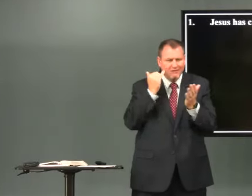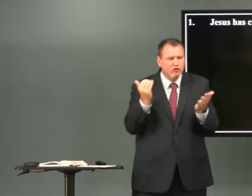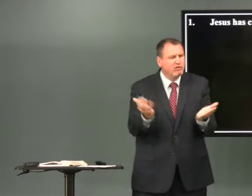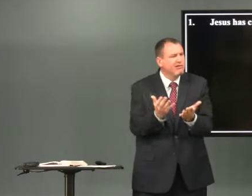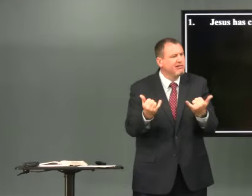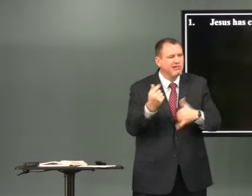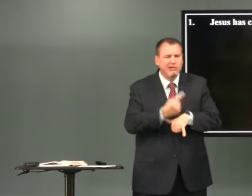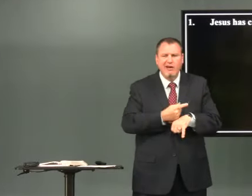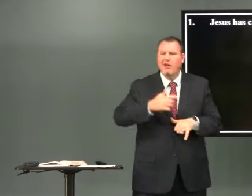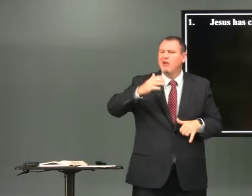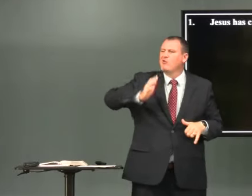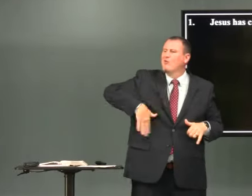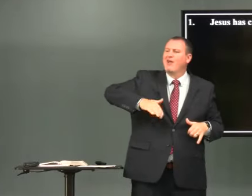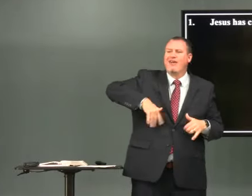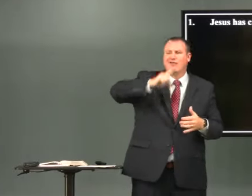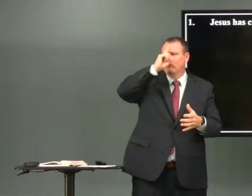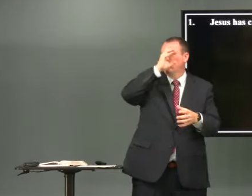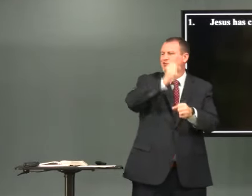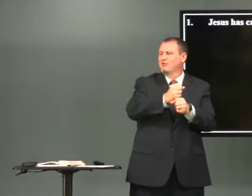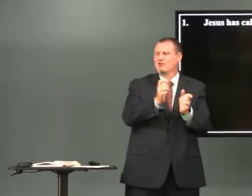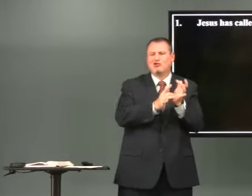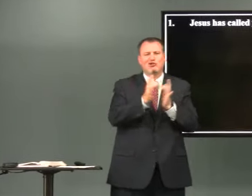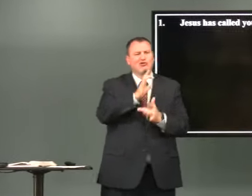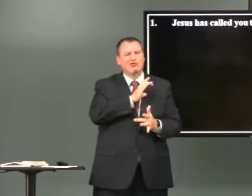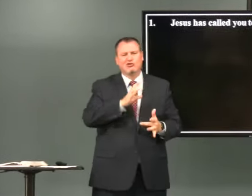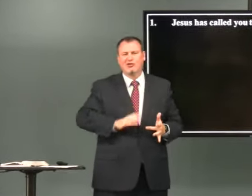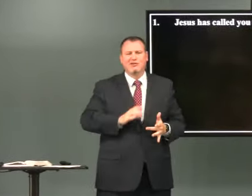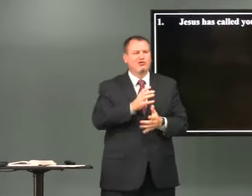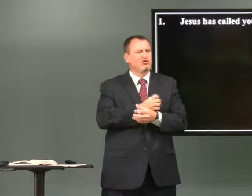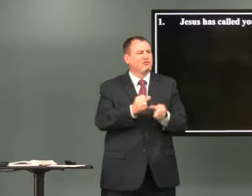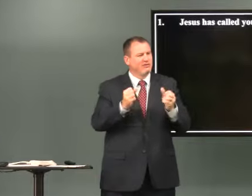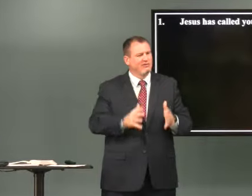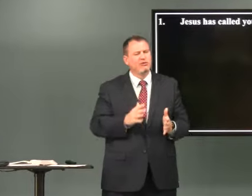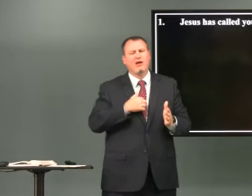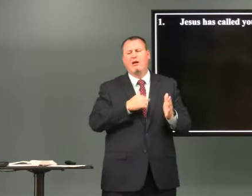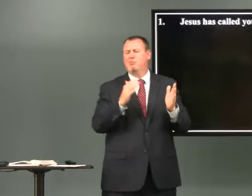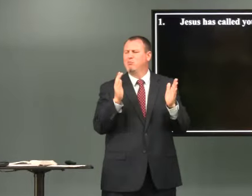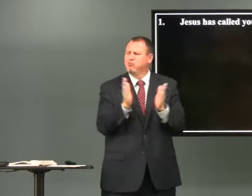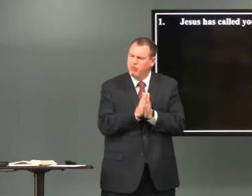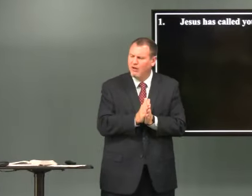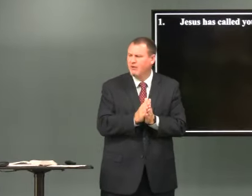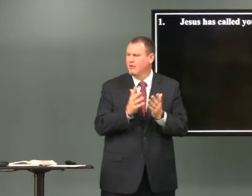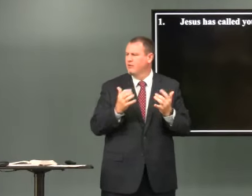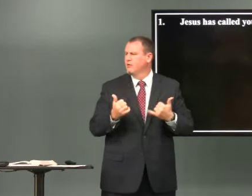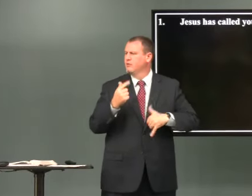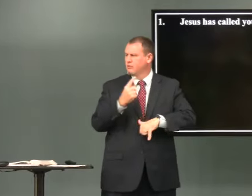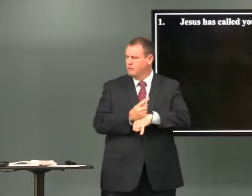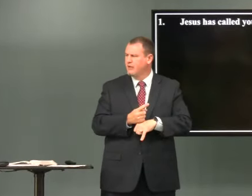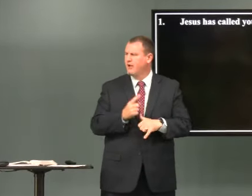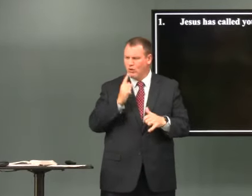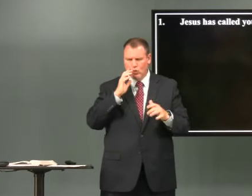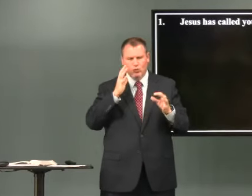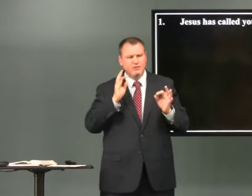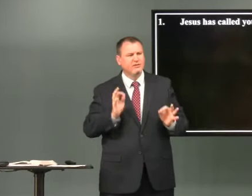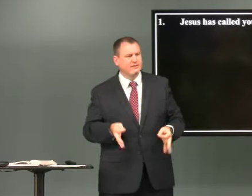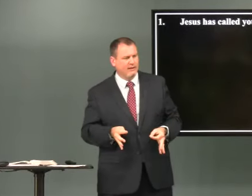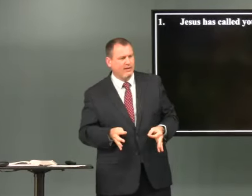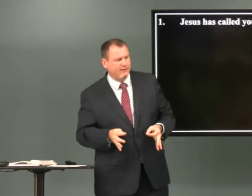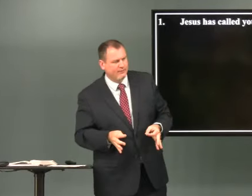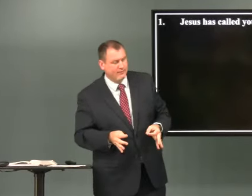and I pray and I encourage you if you have not yet trusted Jesus Christ and put your faith in him as a savior I pray that